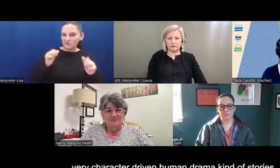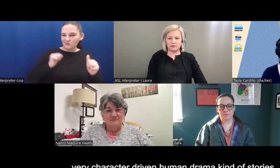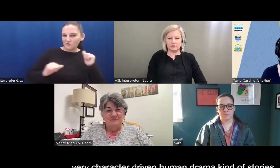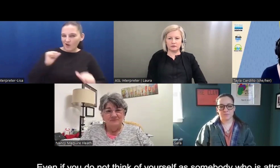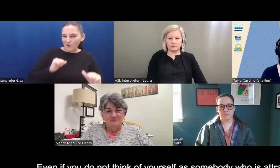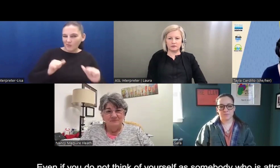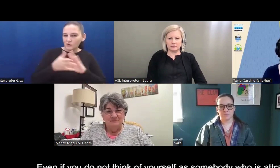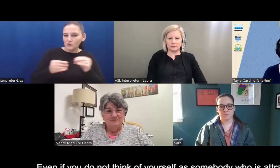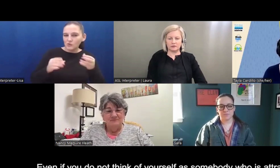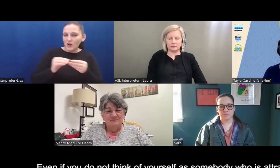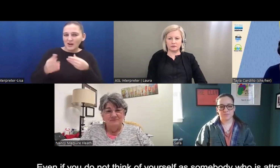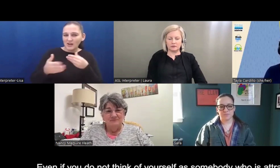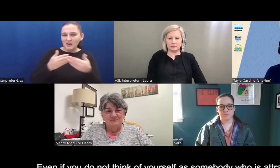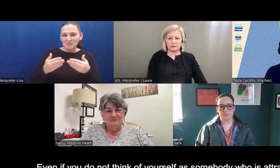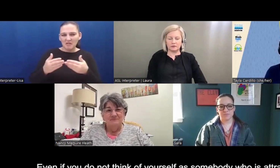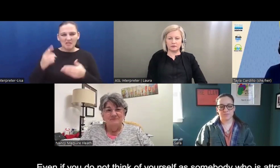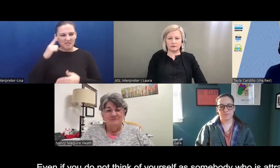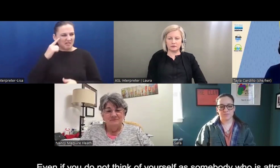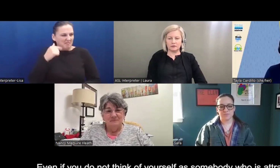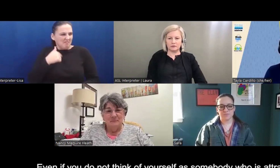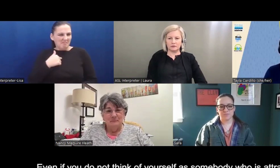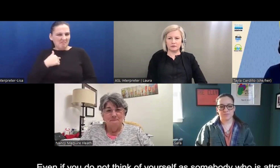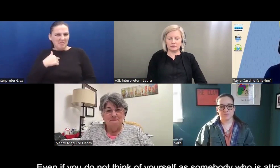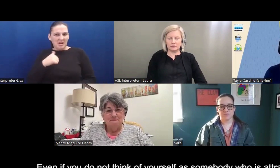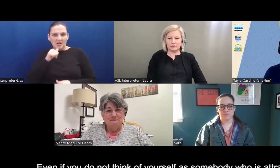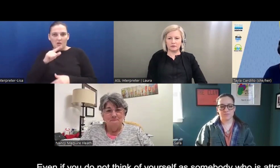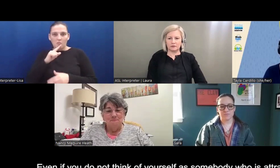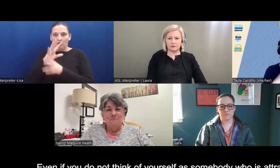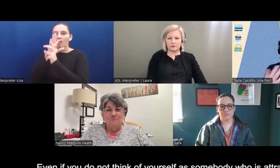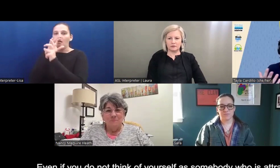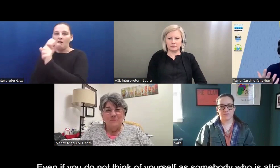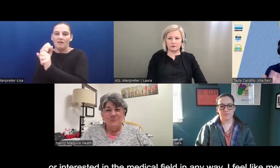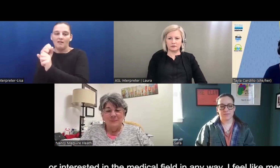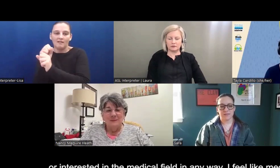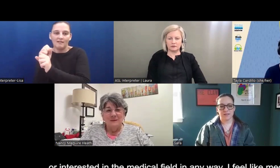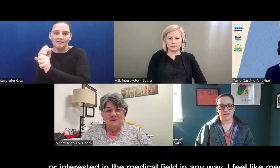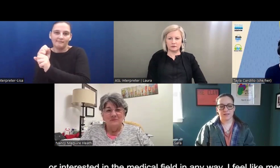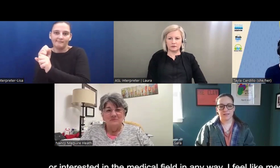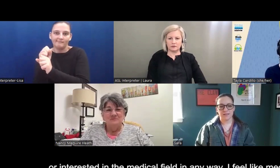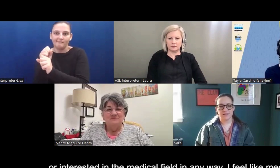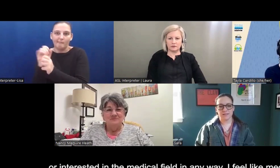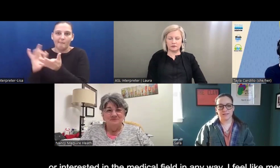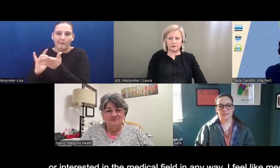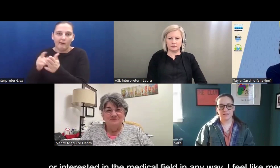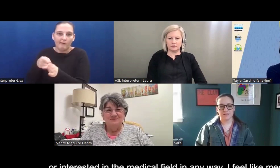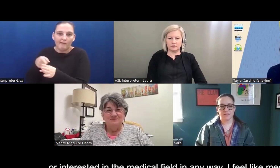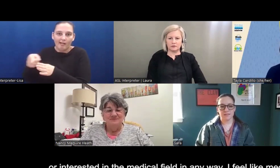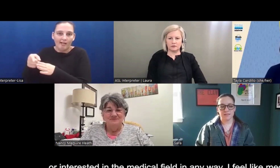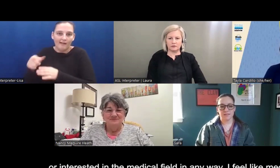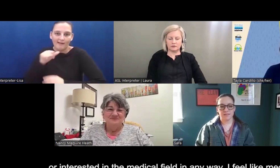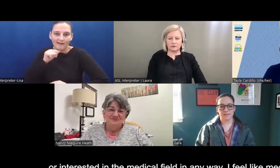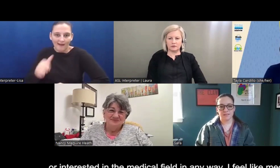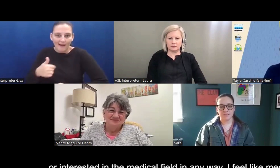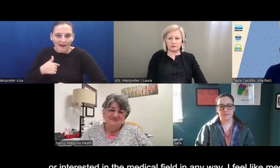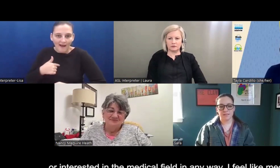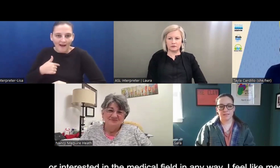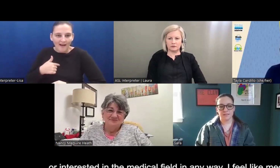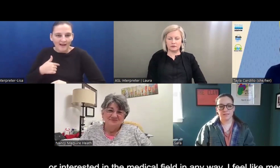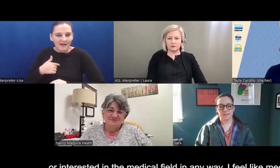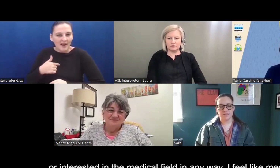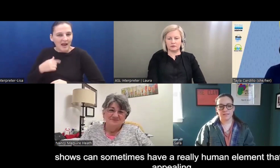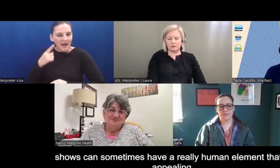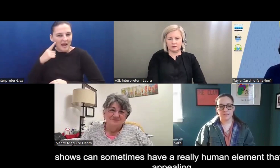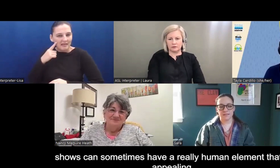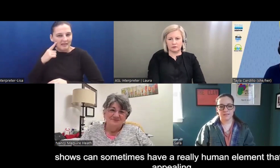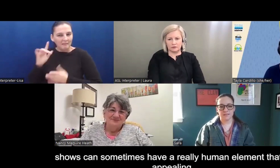So even if you don't think of yourself as someone who's attracted to like who's interested in the medical field in any way, I feel like